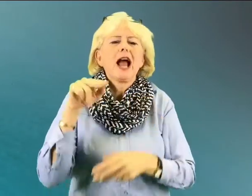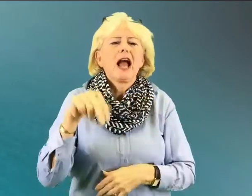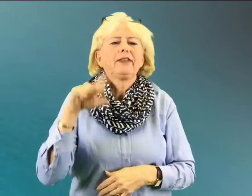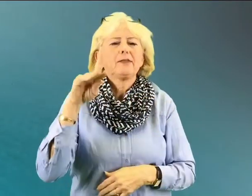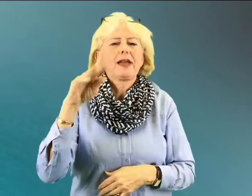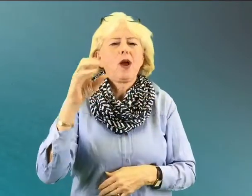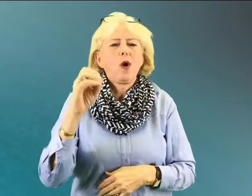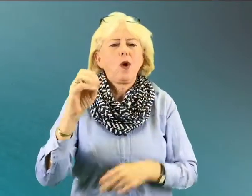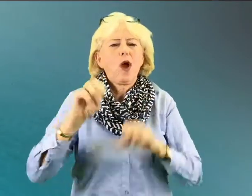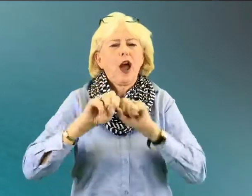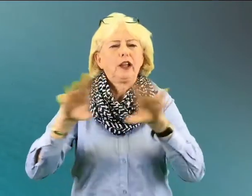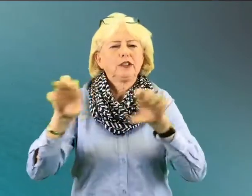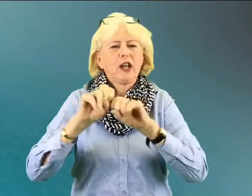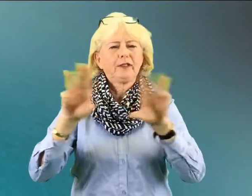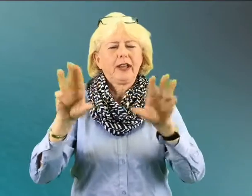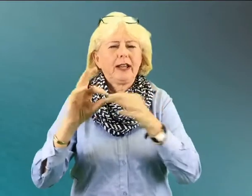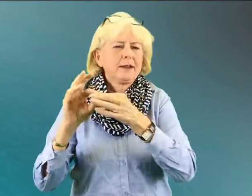just like and